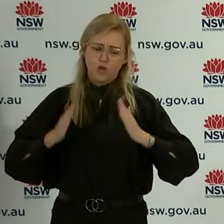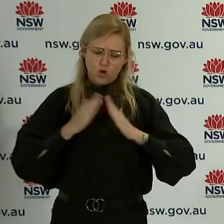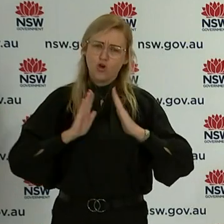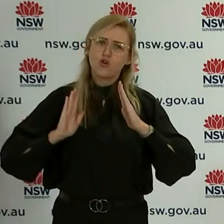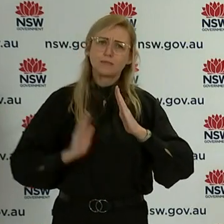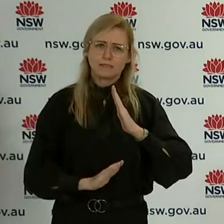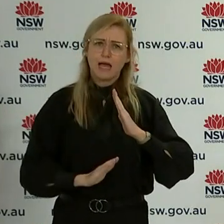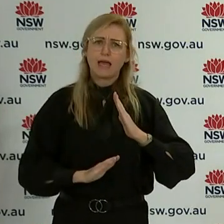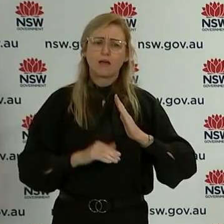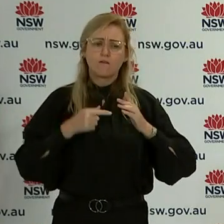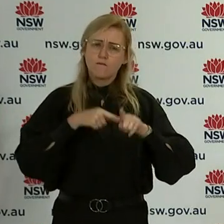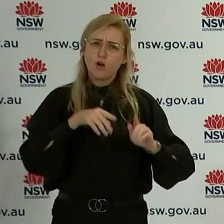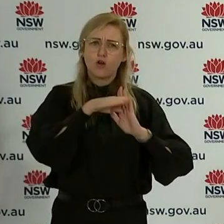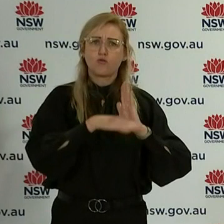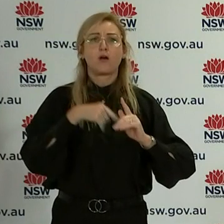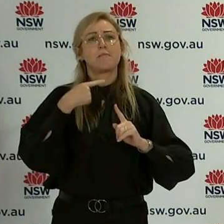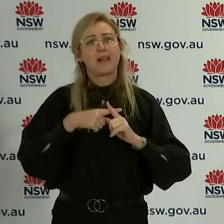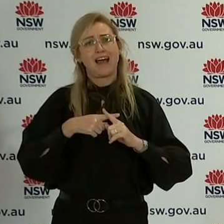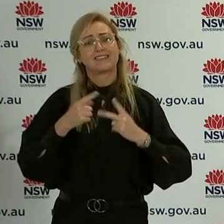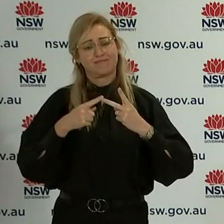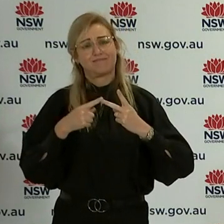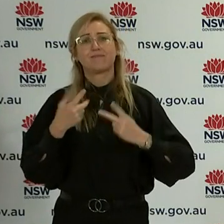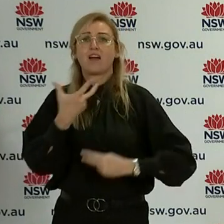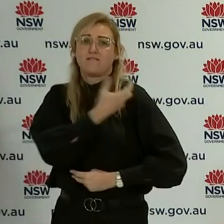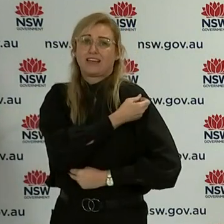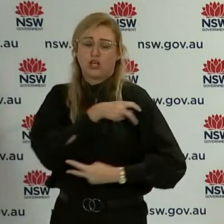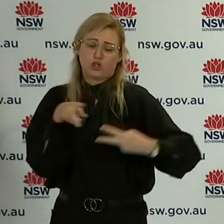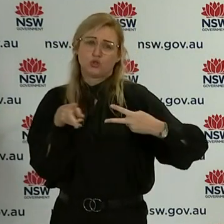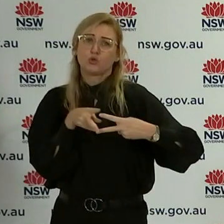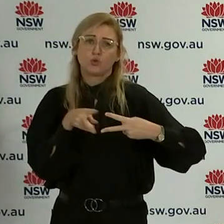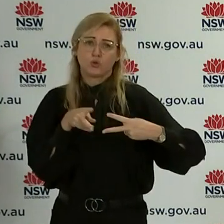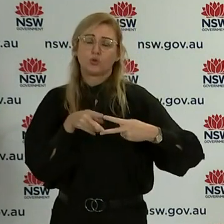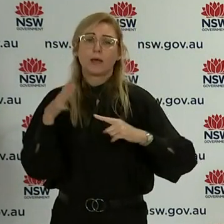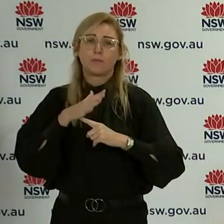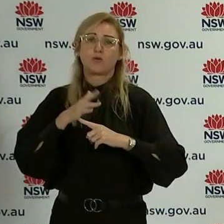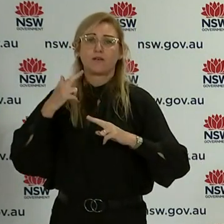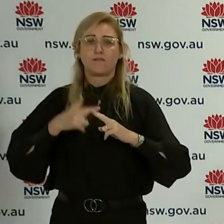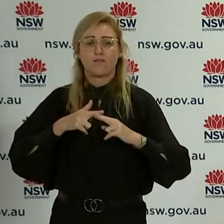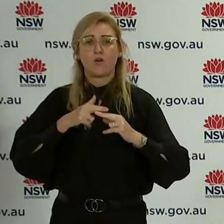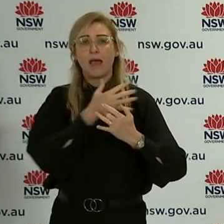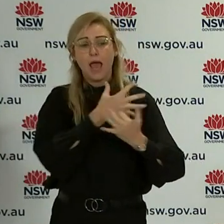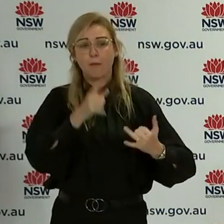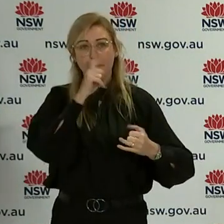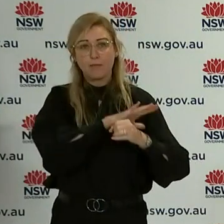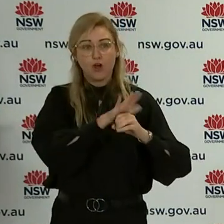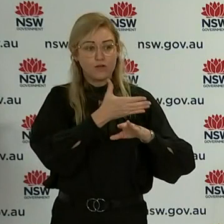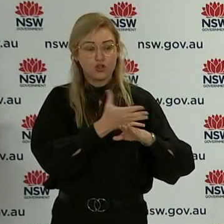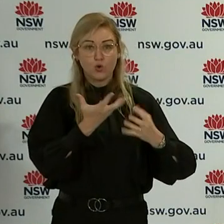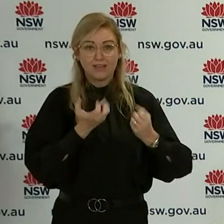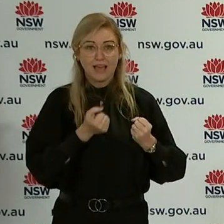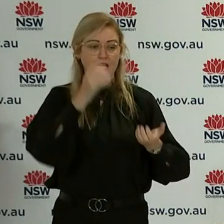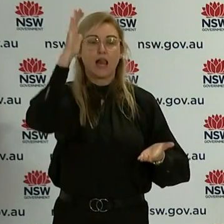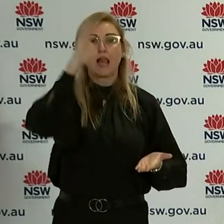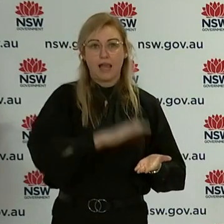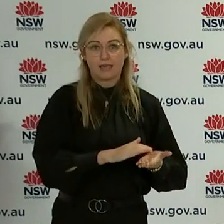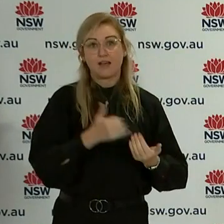also through getting vaccinated. And they are the two tools we have to reduce the case numbers and look forward to a future which has fewer